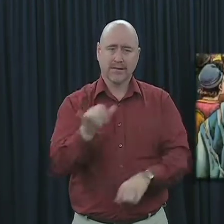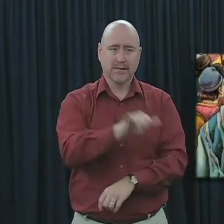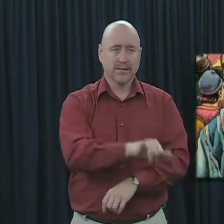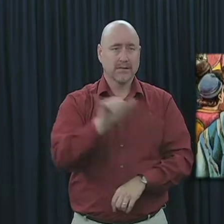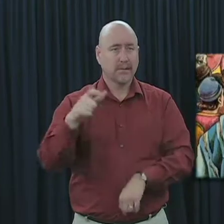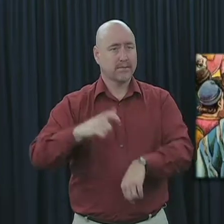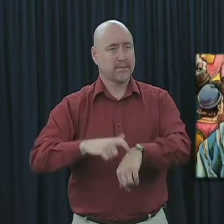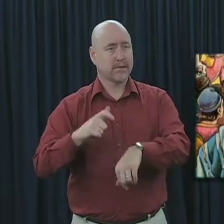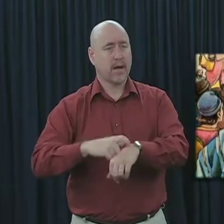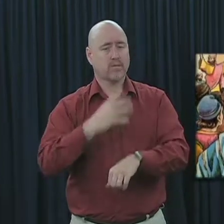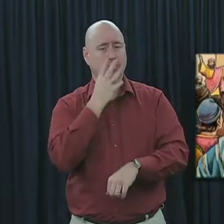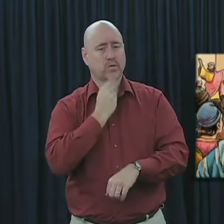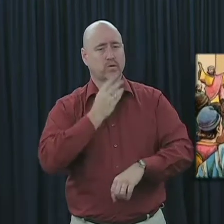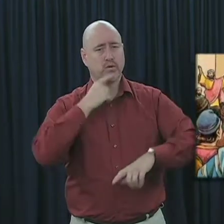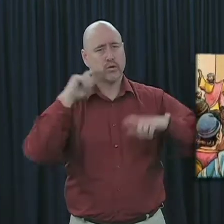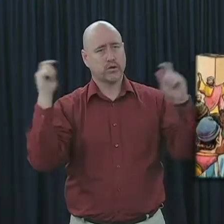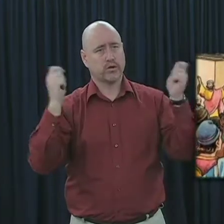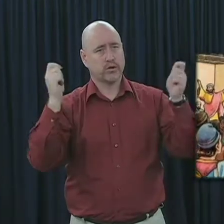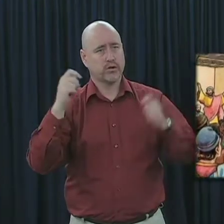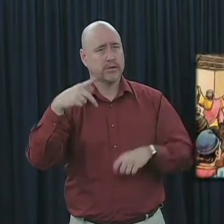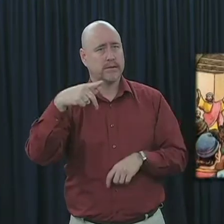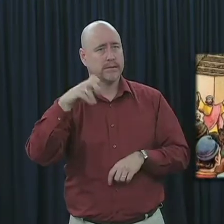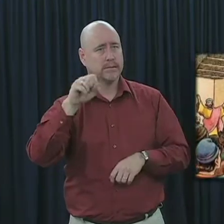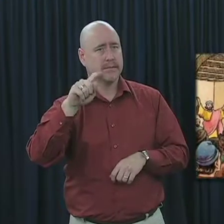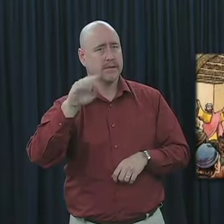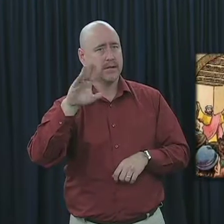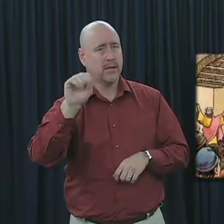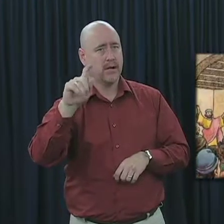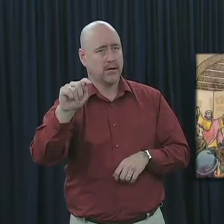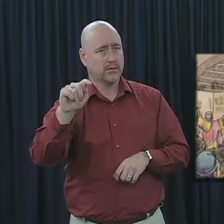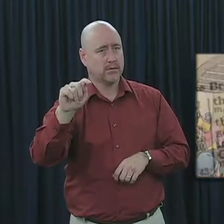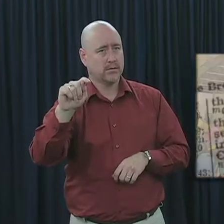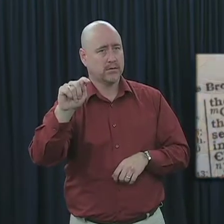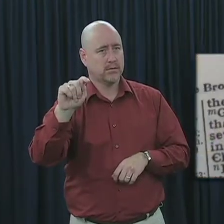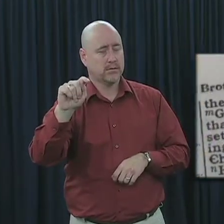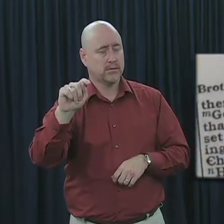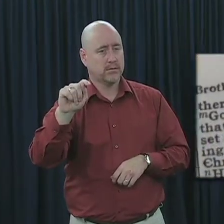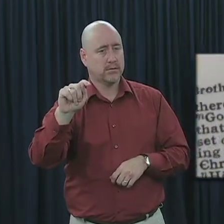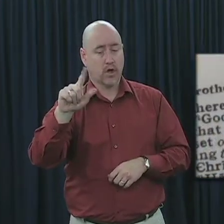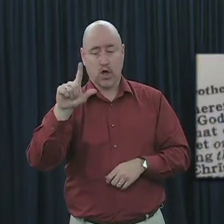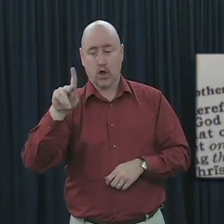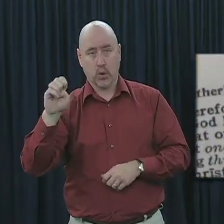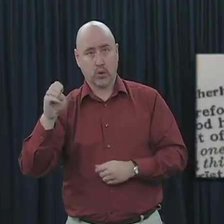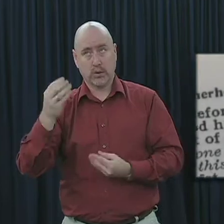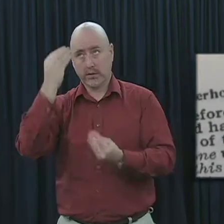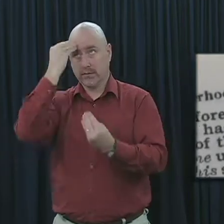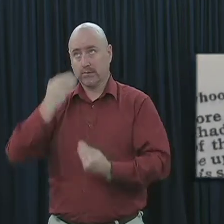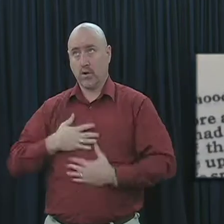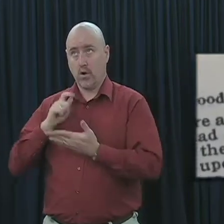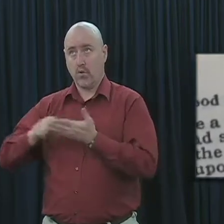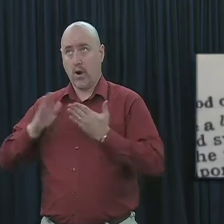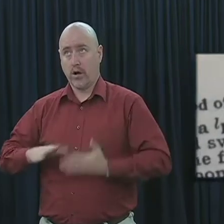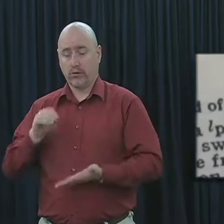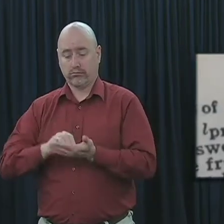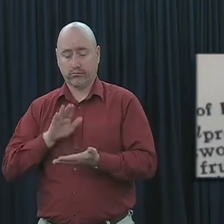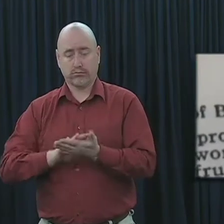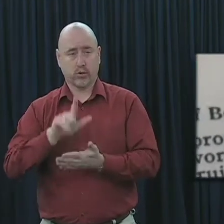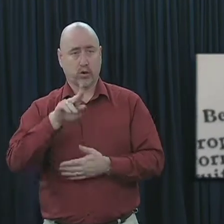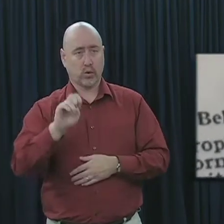the Jewish celebration of Pentecost, as recorded by the inspired writer Luke in Acts chapter 2. In reading